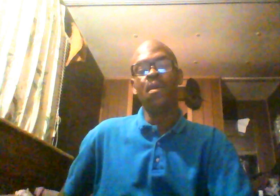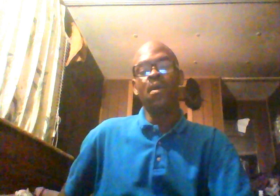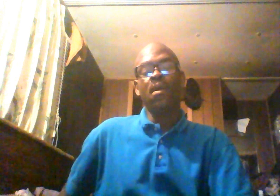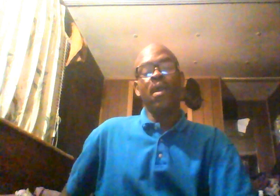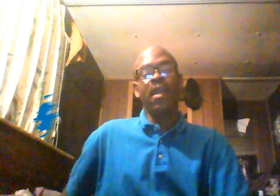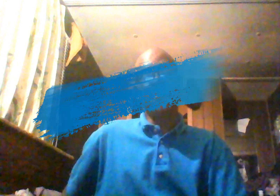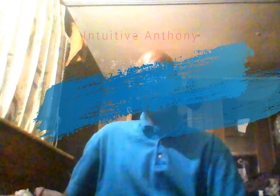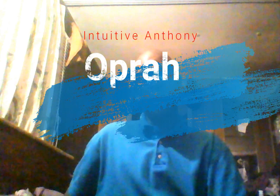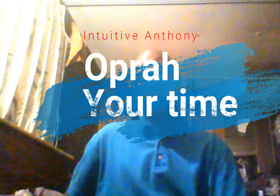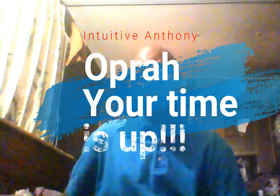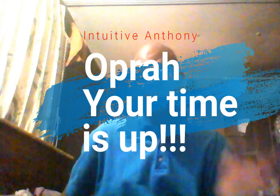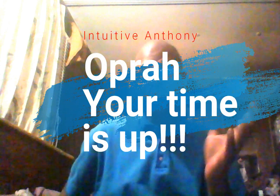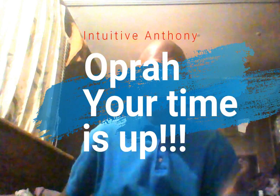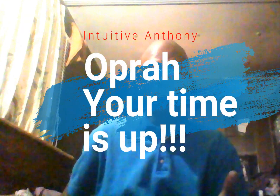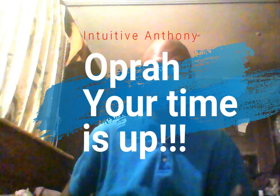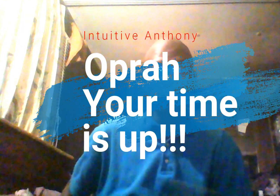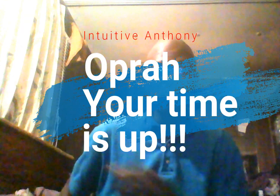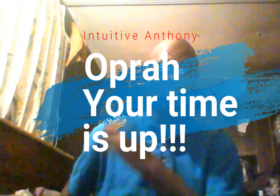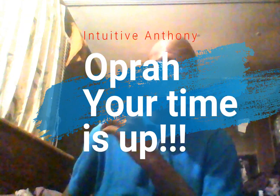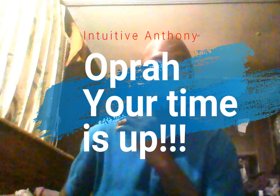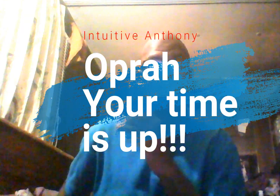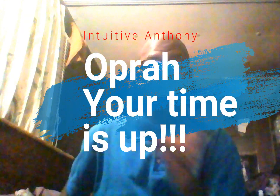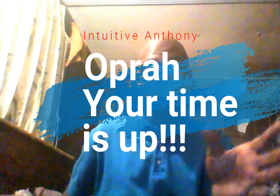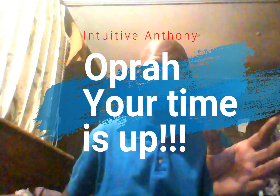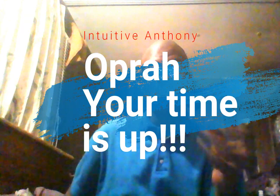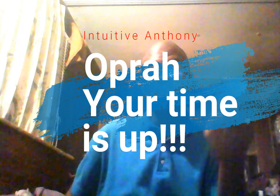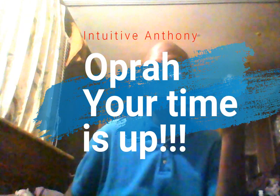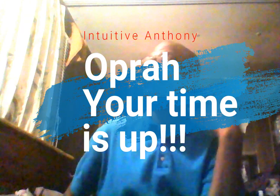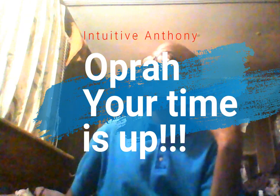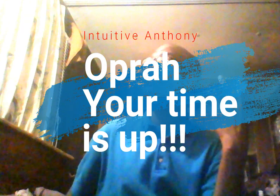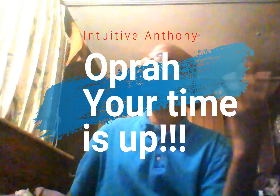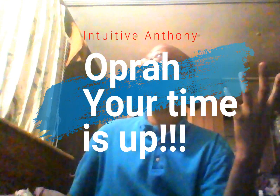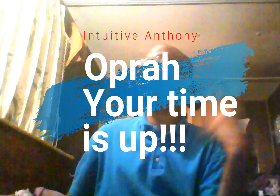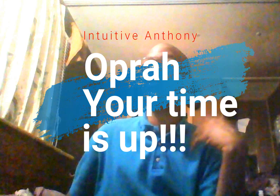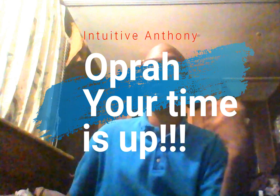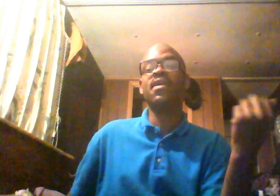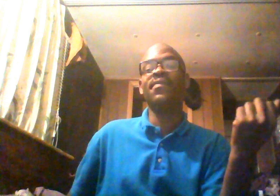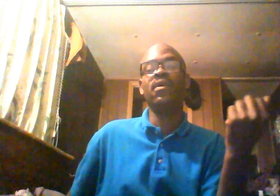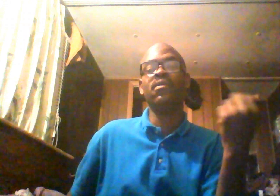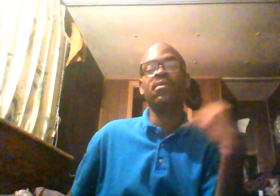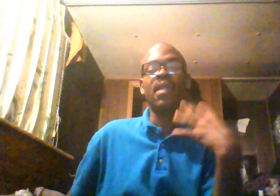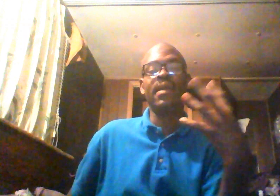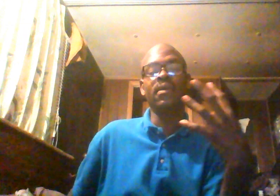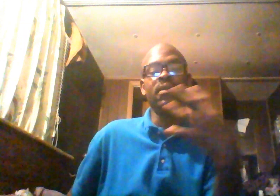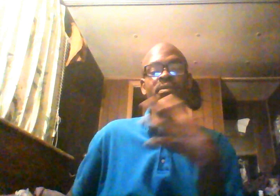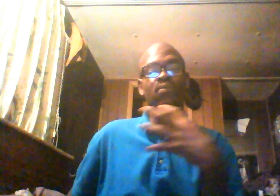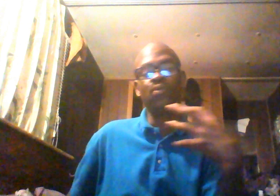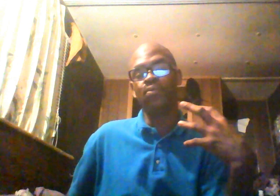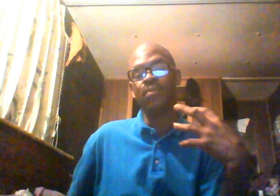Hey everybody, this is Intuitive Anthony doing another YouTube video. I'm sorry about the graininess of it. The lighting in this room is